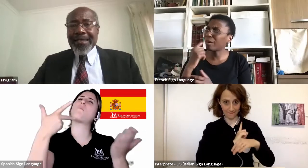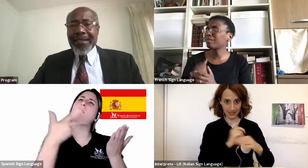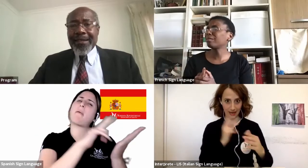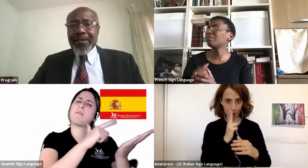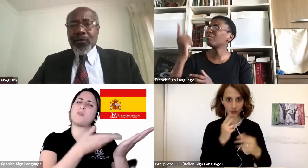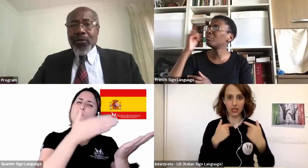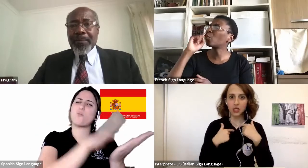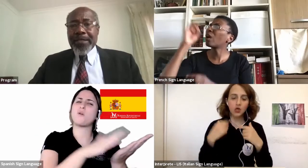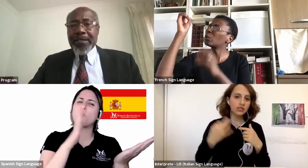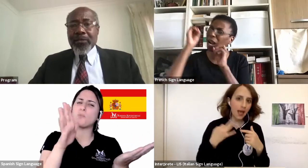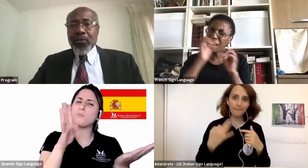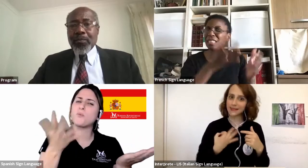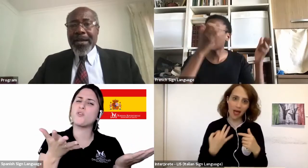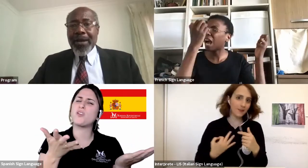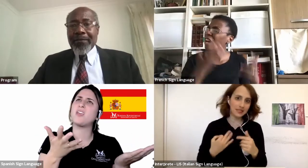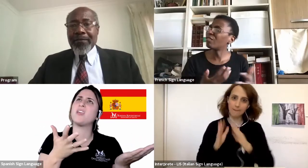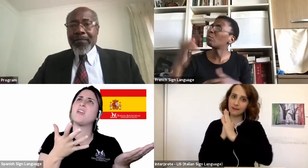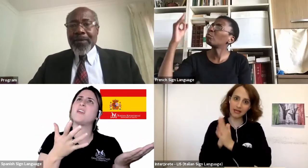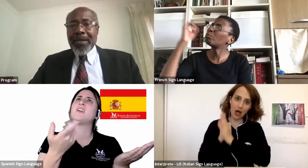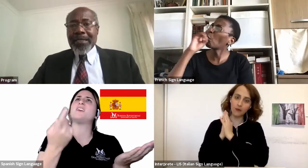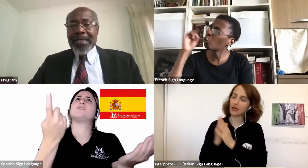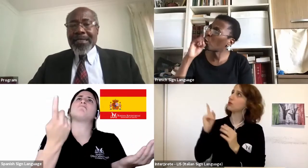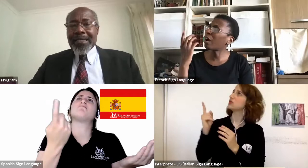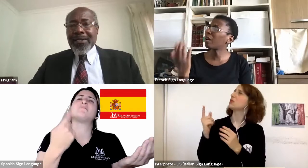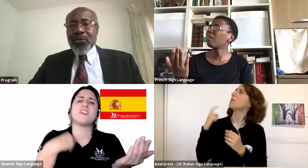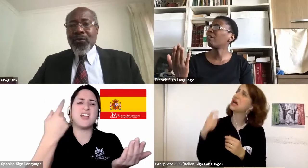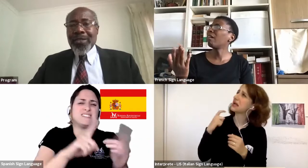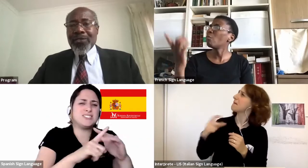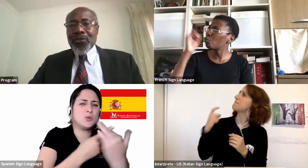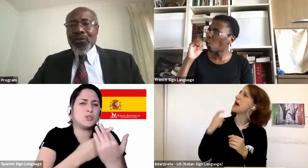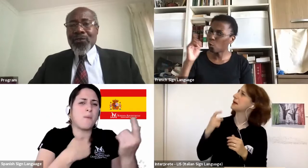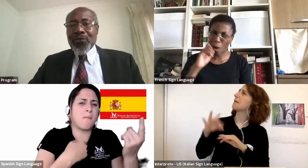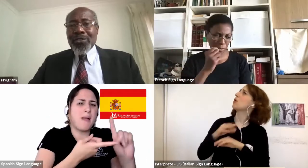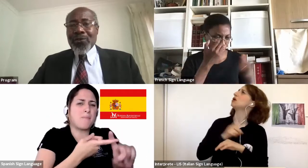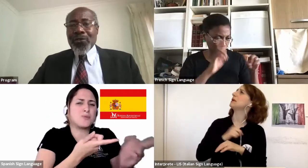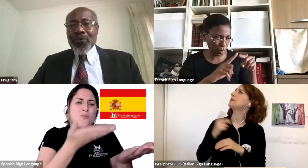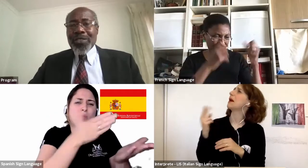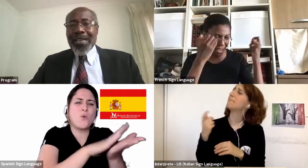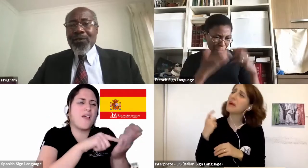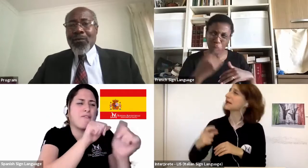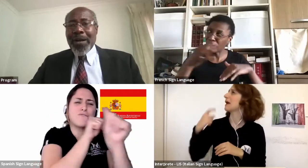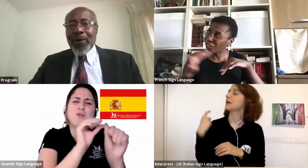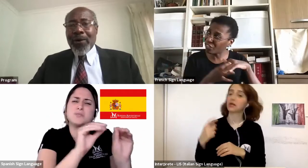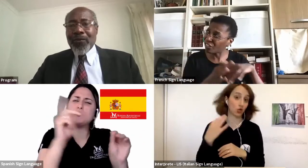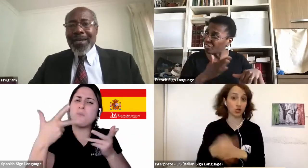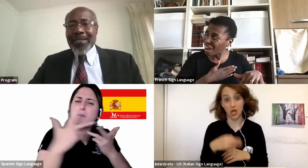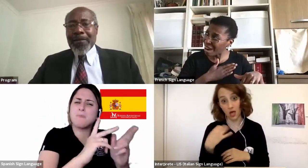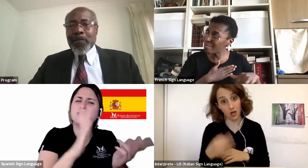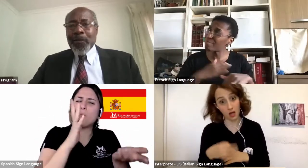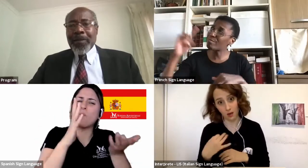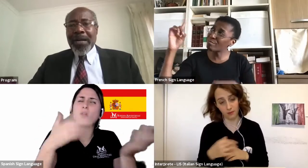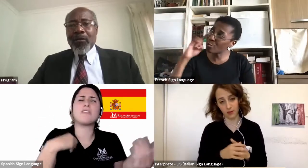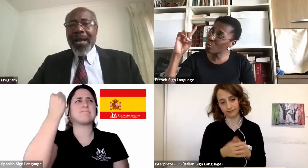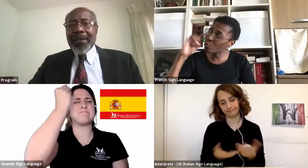thing to happen to my wife? Just to introduce or to say who my wife was.